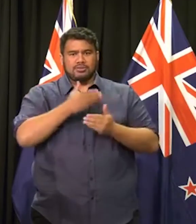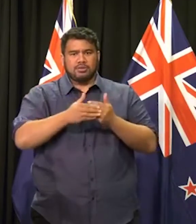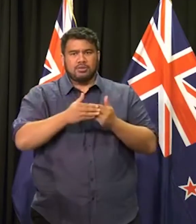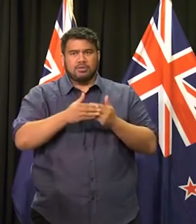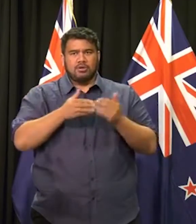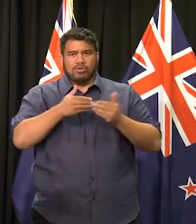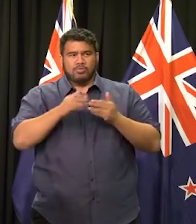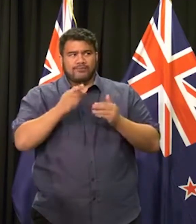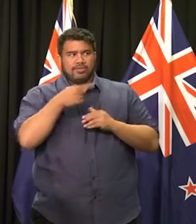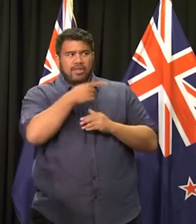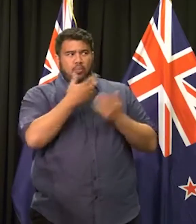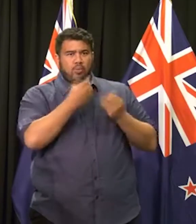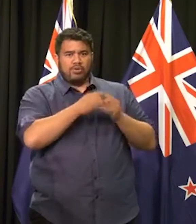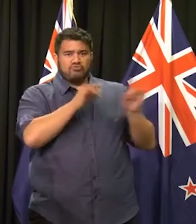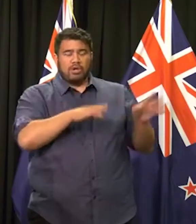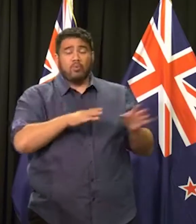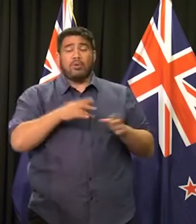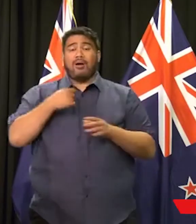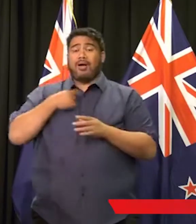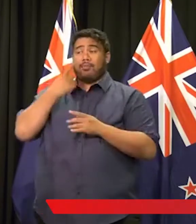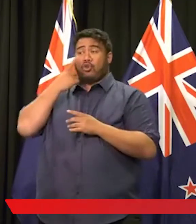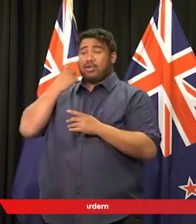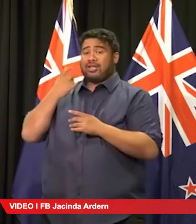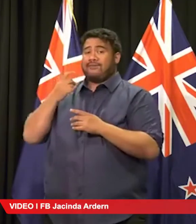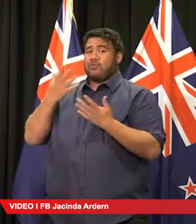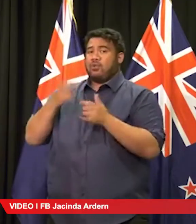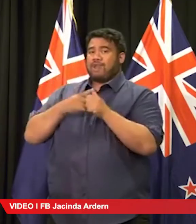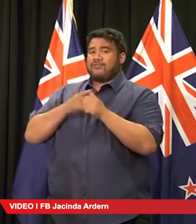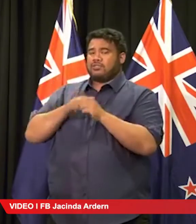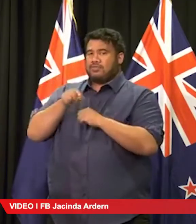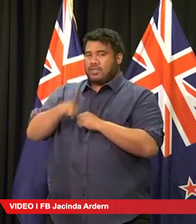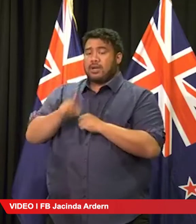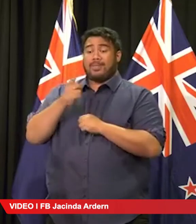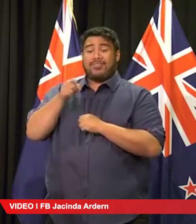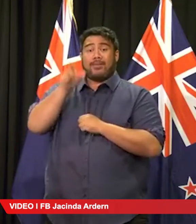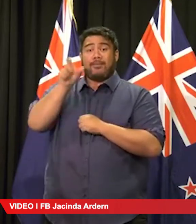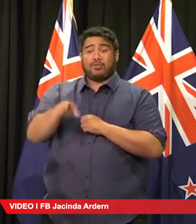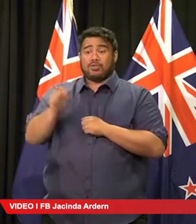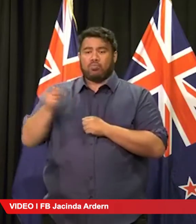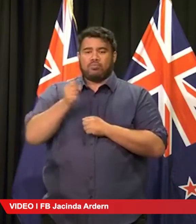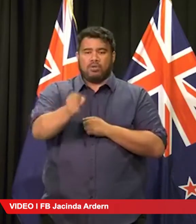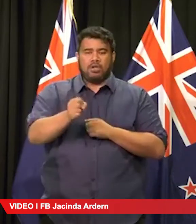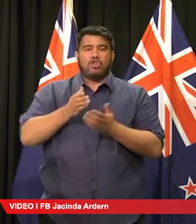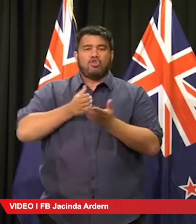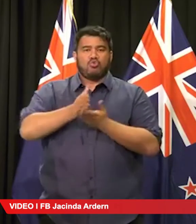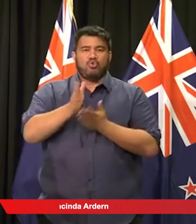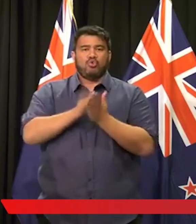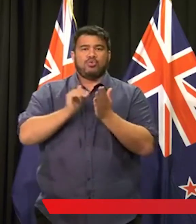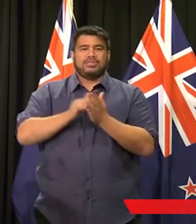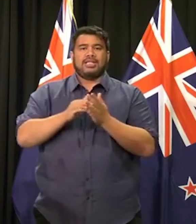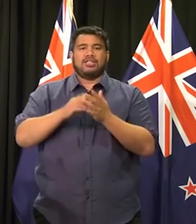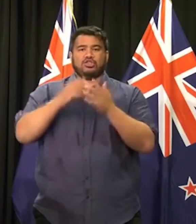but again, what I can say is this person will face the New Zealand justice system. Right? Zealand justice system. All right. You You You You You